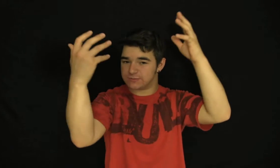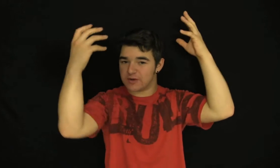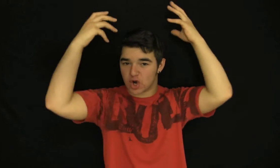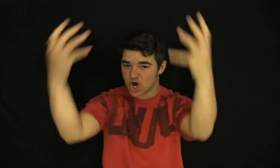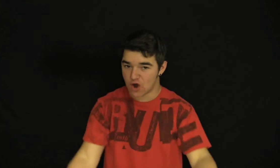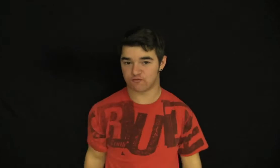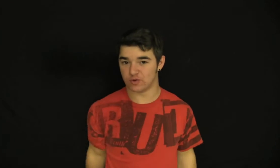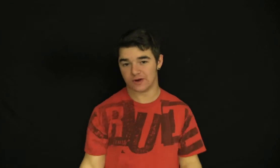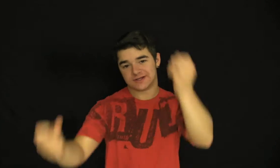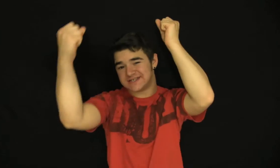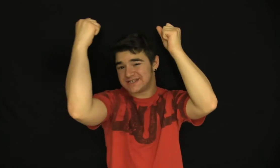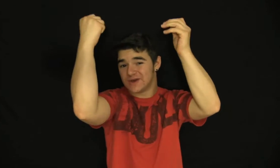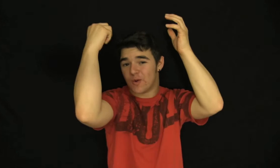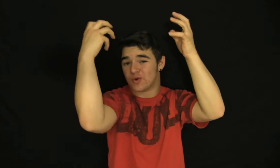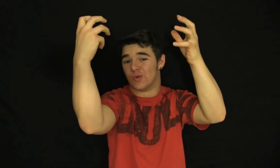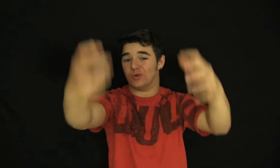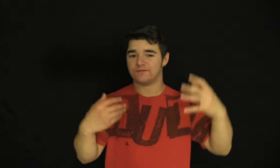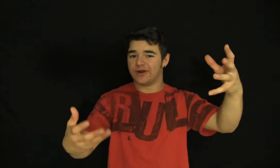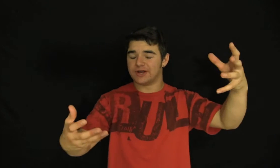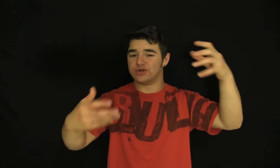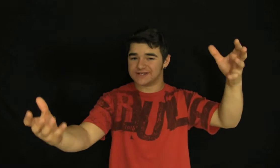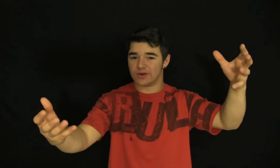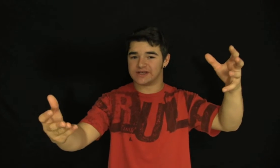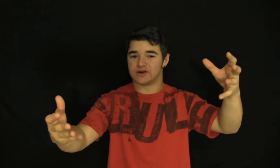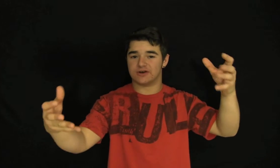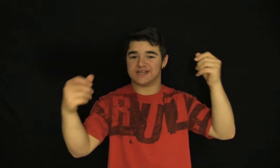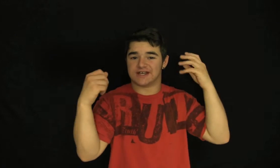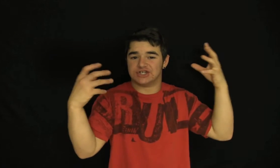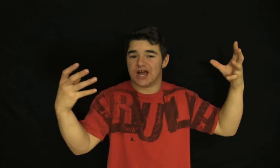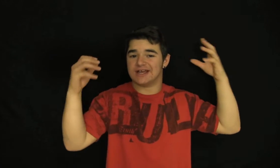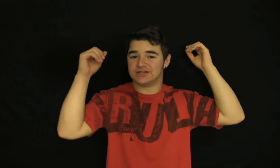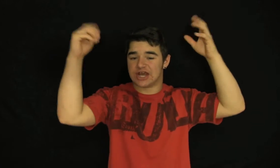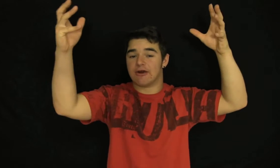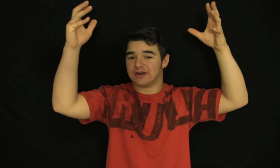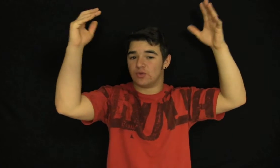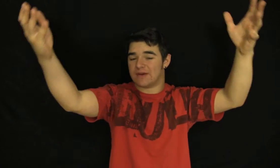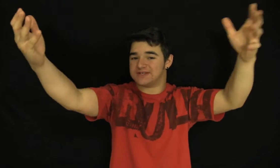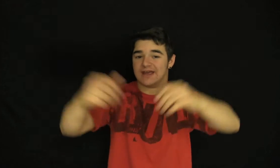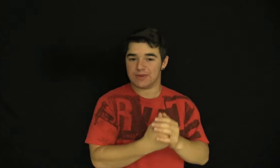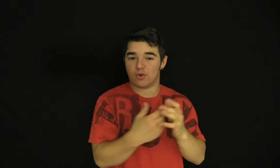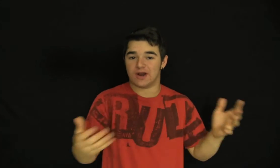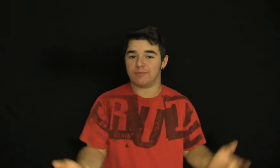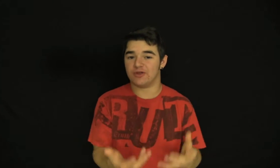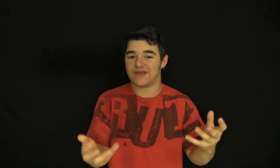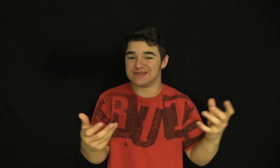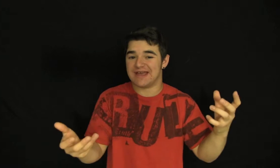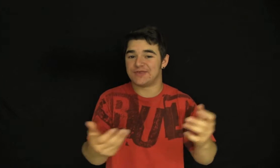spread by everyone, because it's so cool. For anybody who doesn't know what Kickstarter is, it's like a giant charity website. People want to build things and make